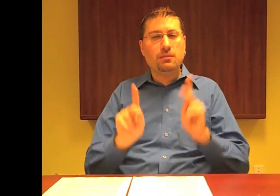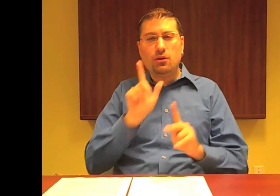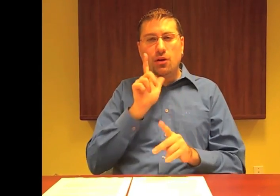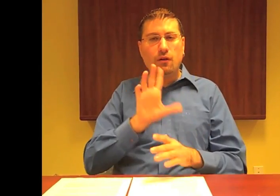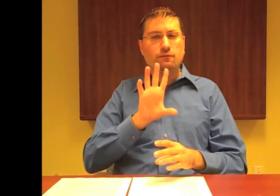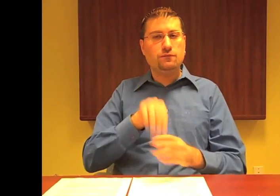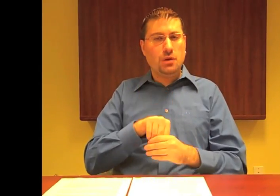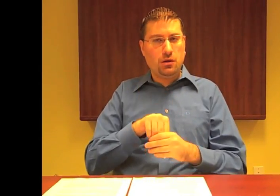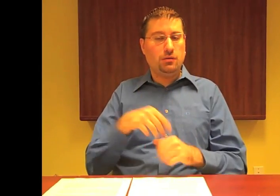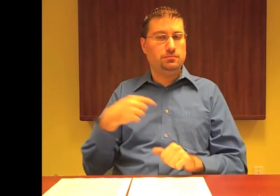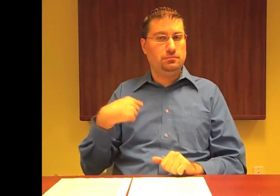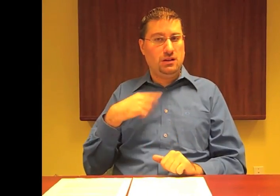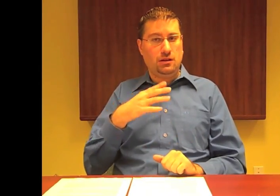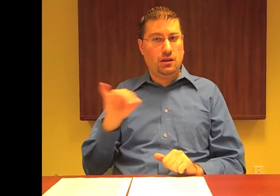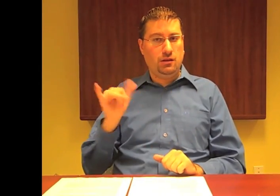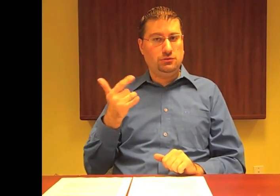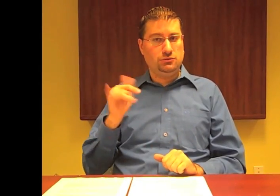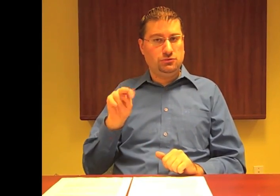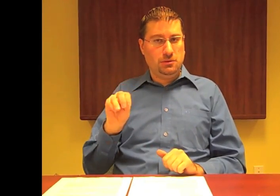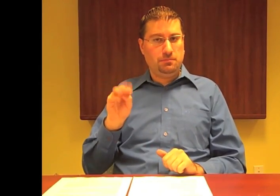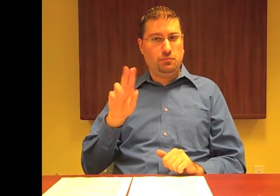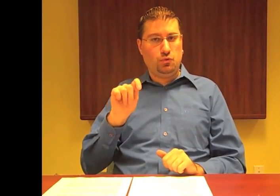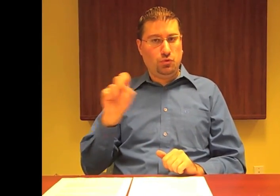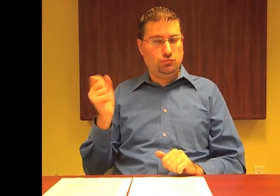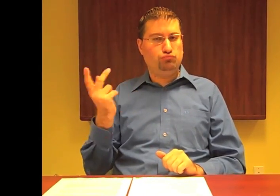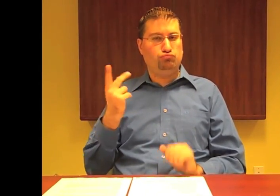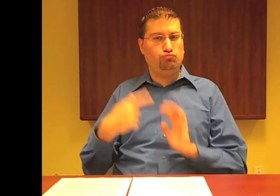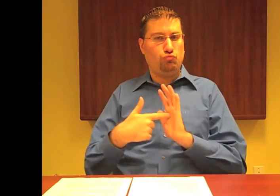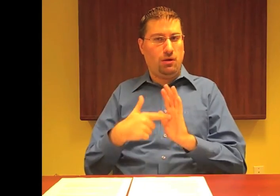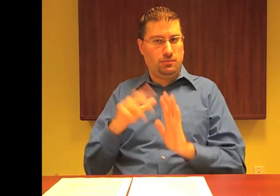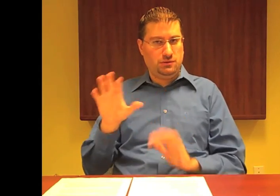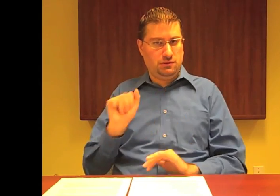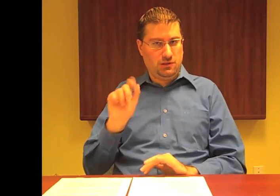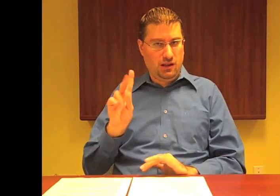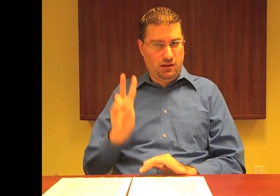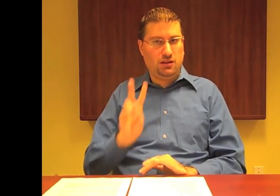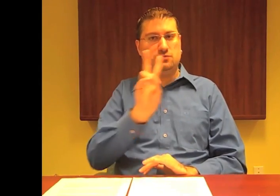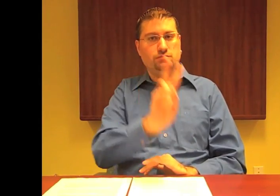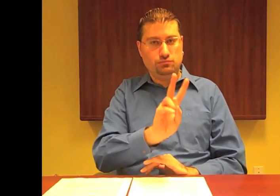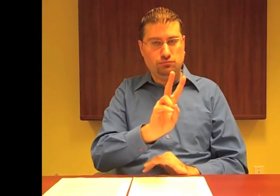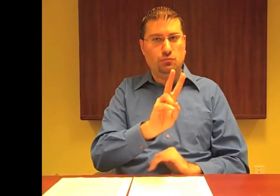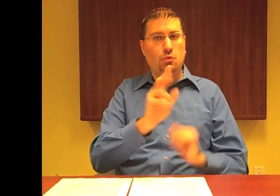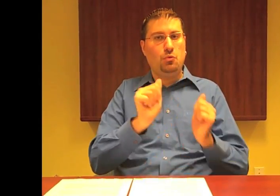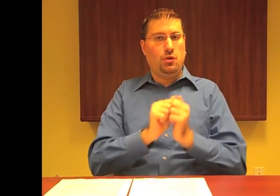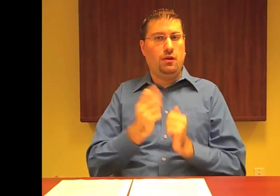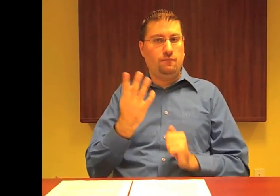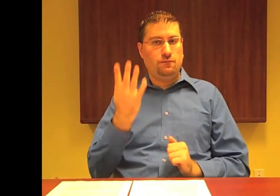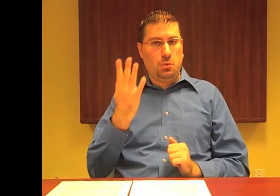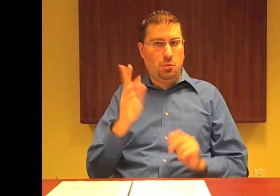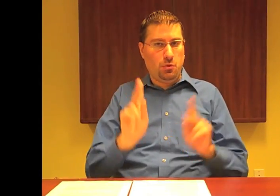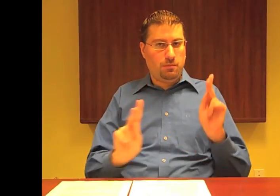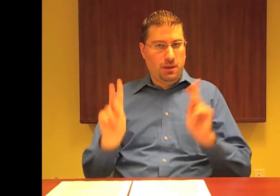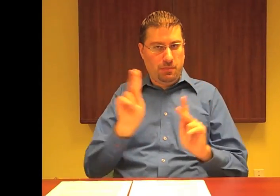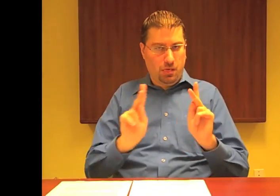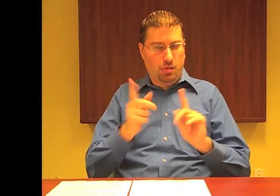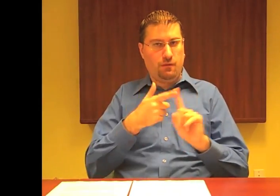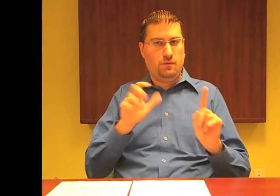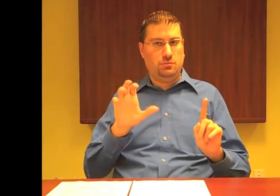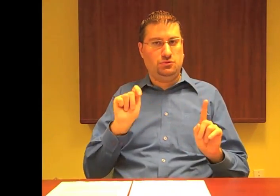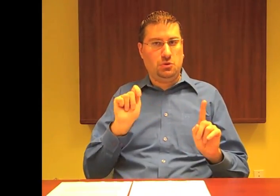The people involved in the meeting were Jim Roots and myself representing CAD, along with the CRTC staff,